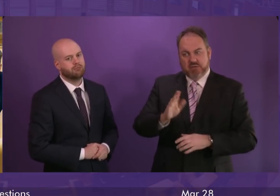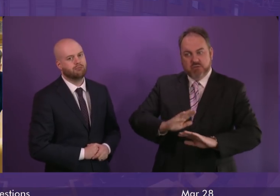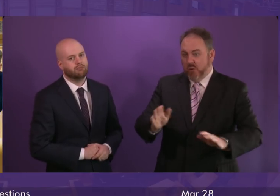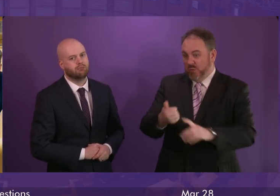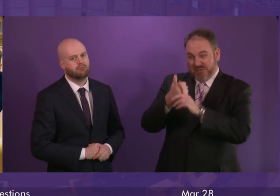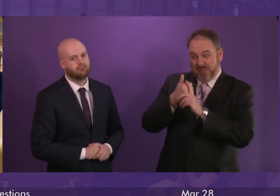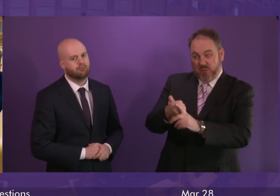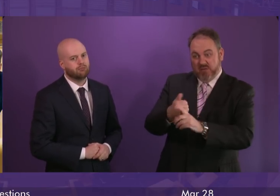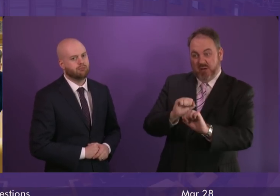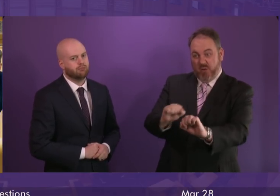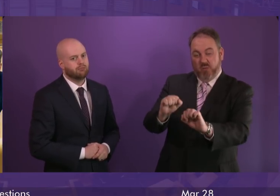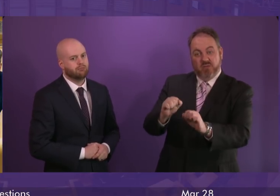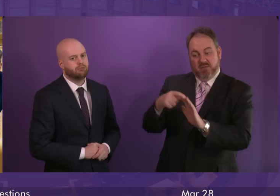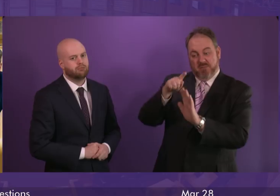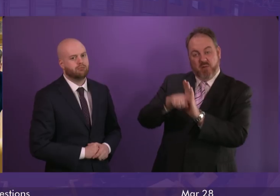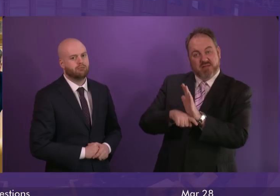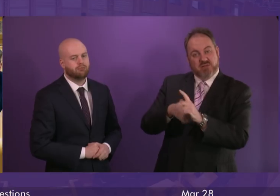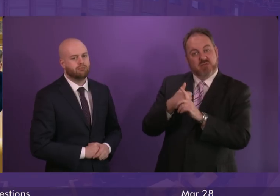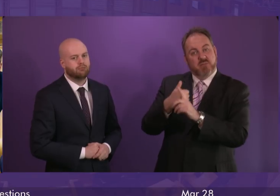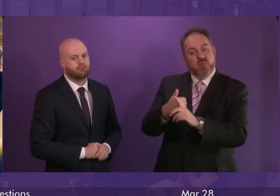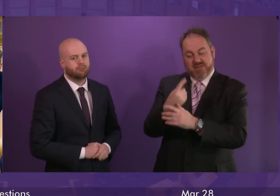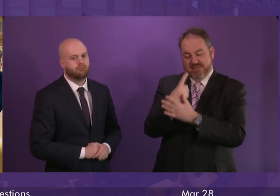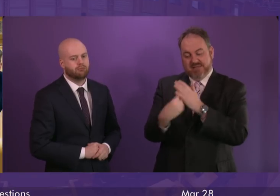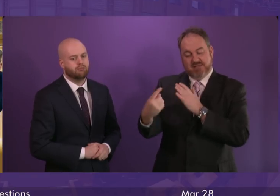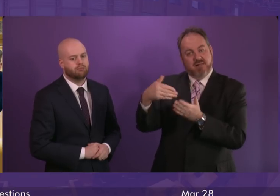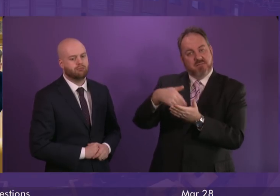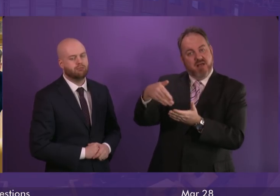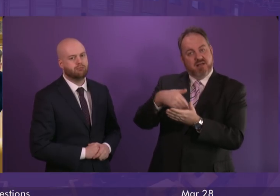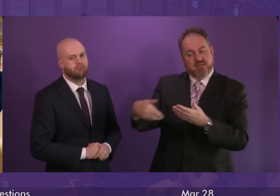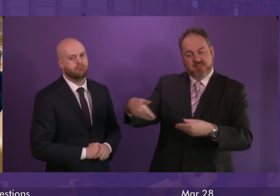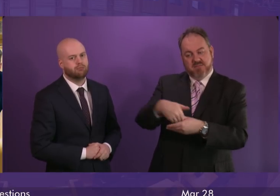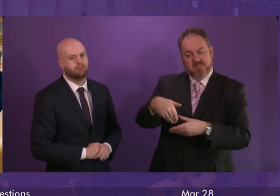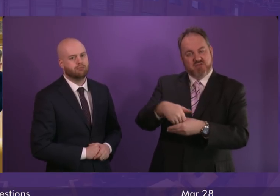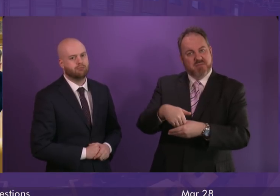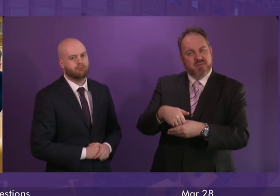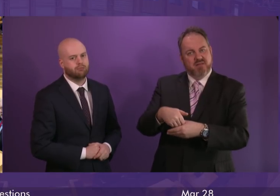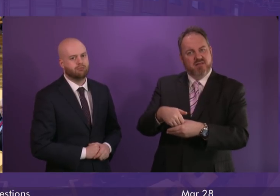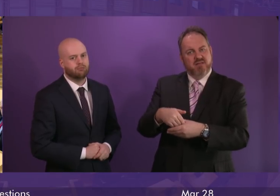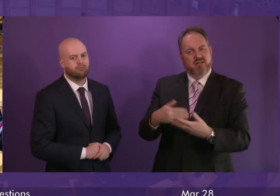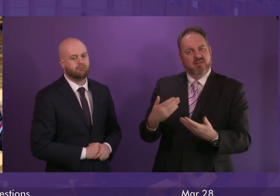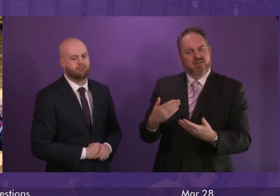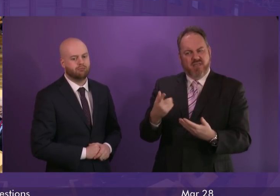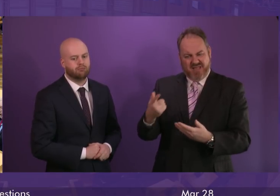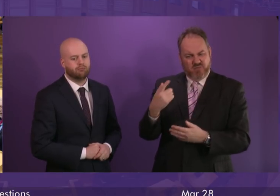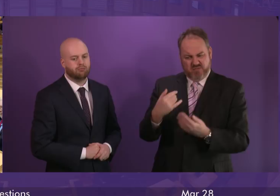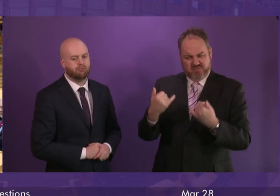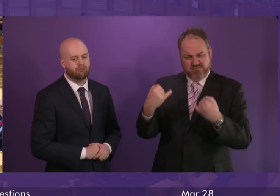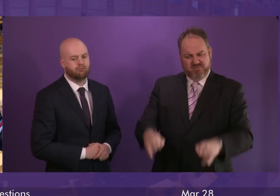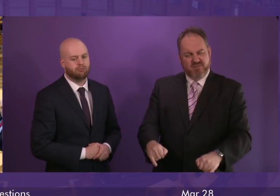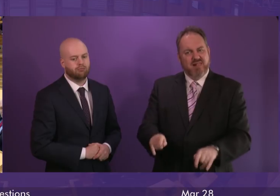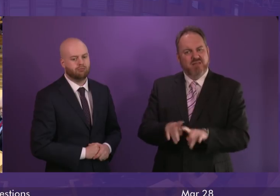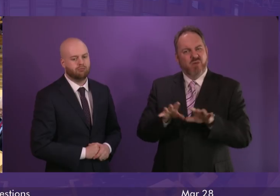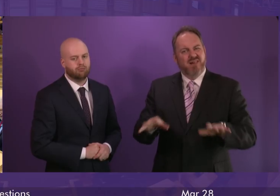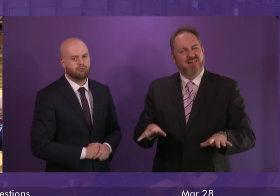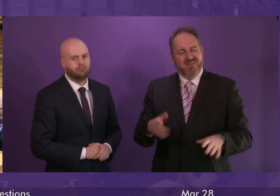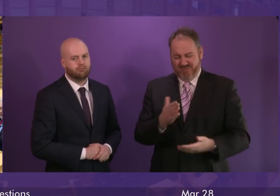her own policy of a customs union and single market membership and that was defeated and that was defeated too. Doesn't the result of